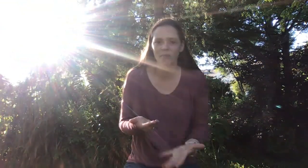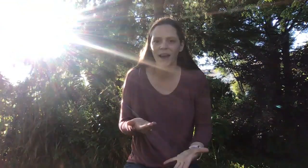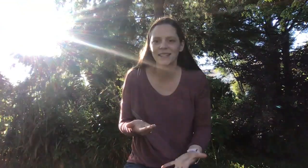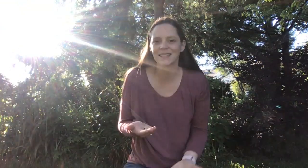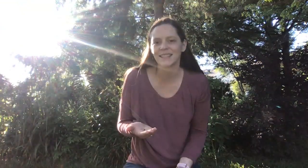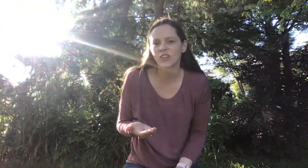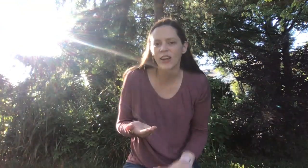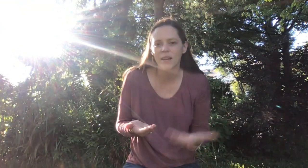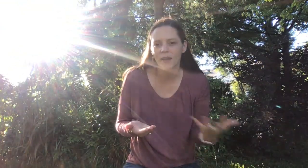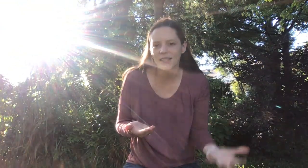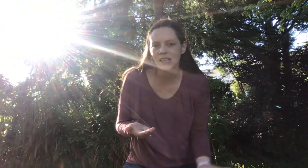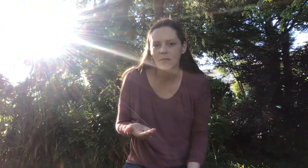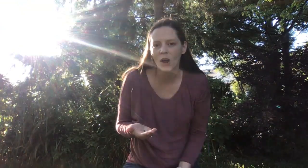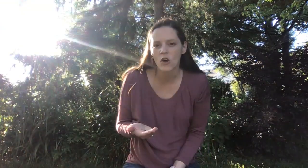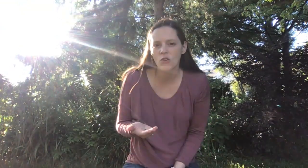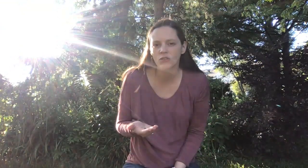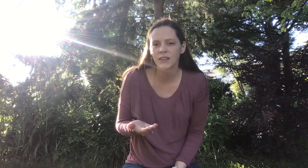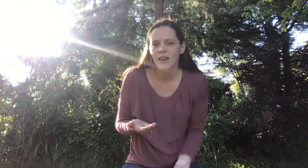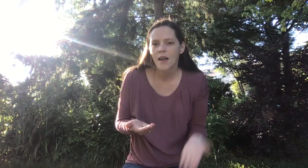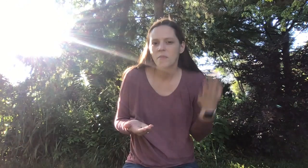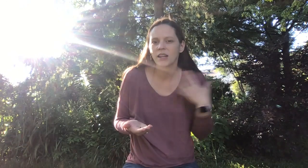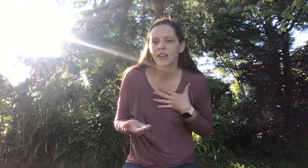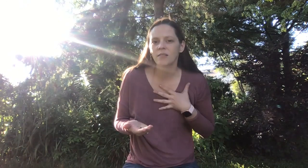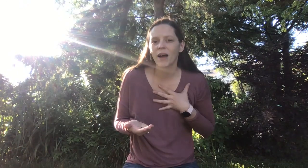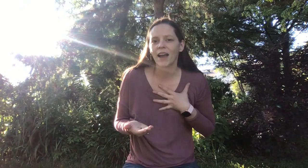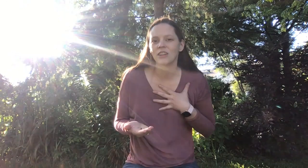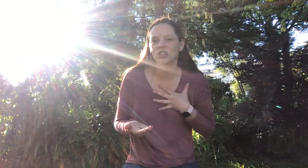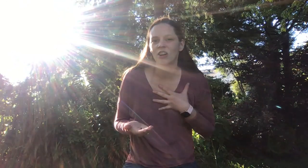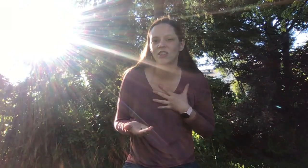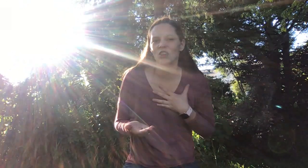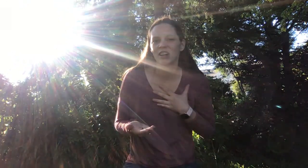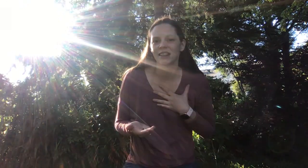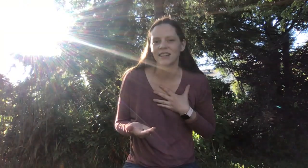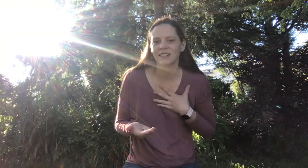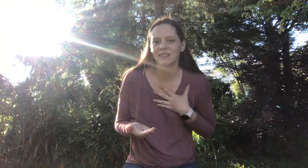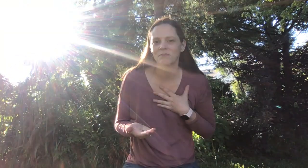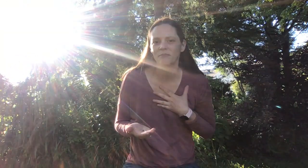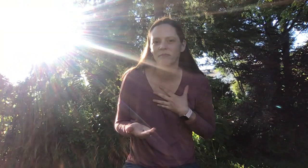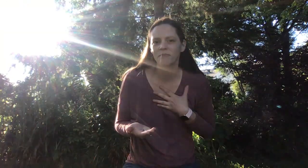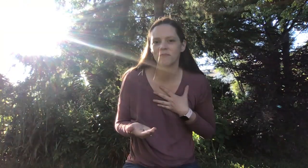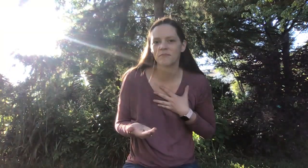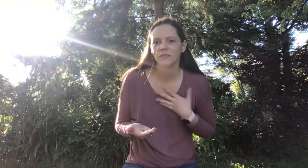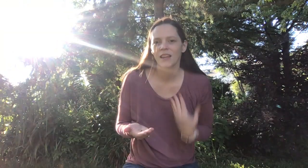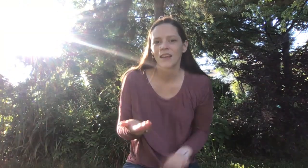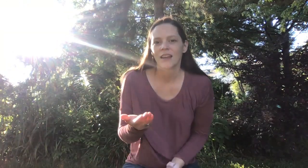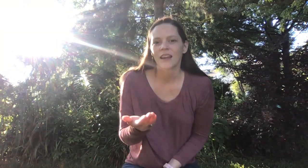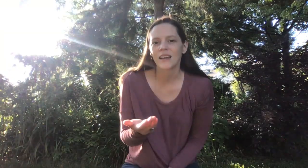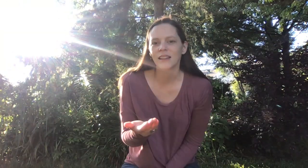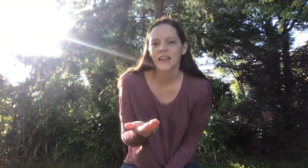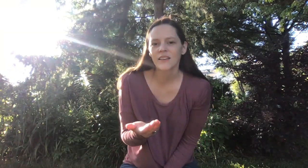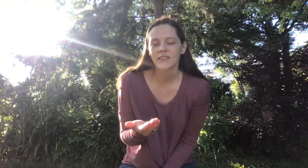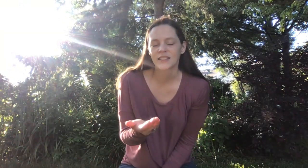It might disintegrate. It might decompose. But in her mind, she also heard this. It lives